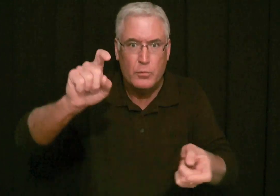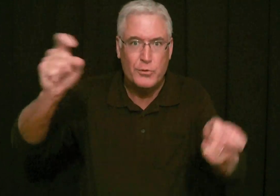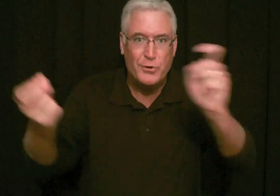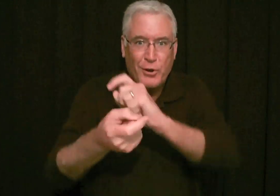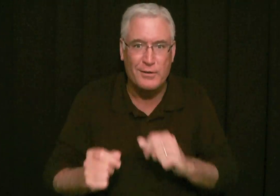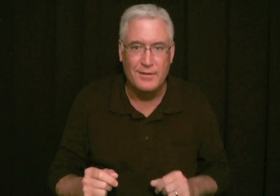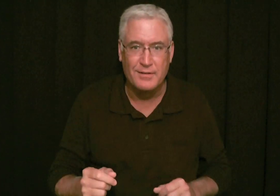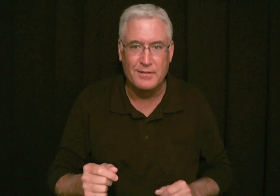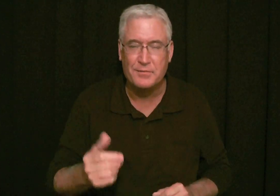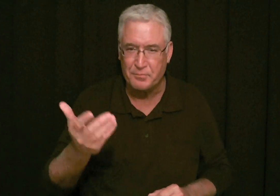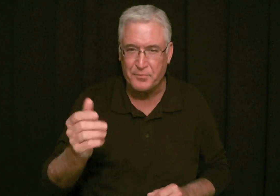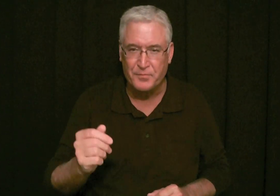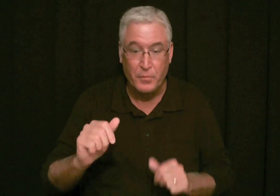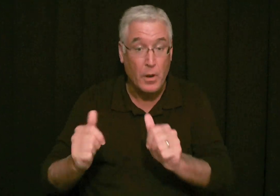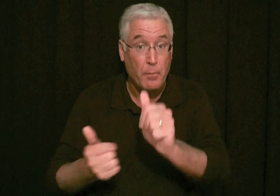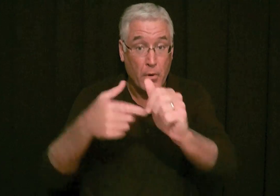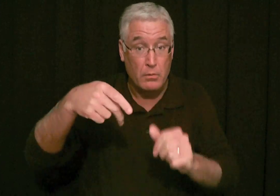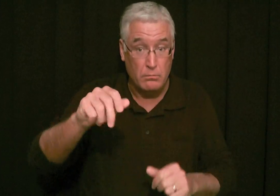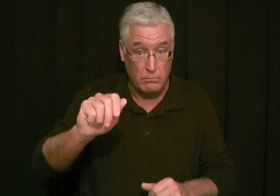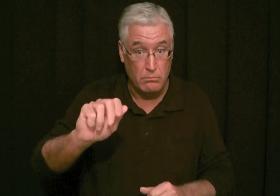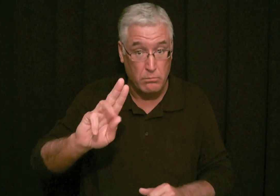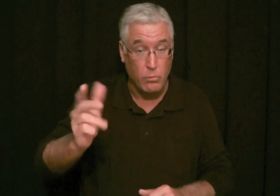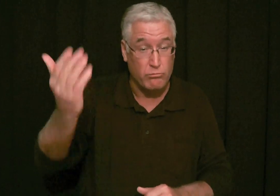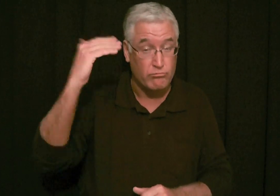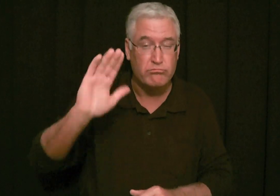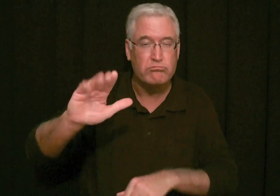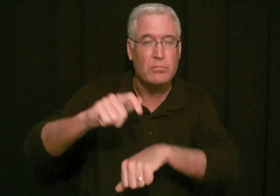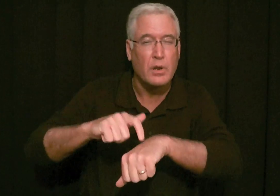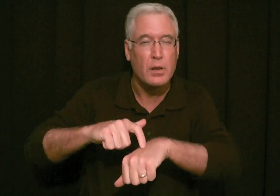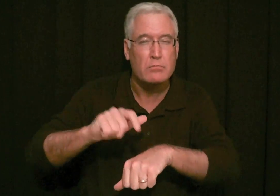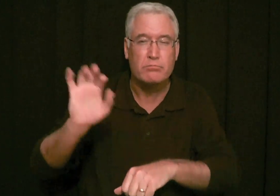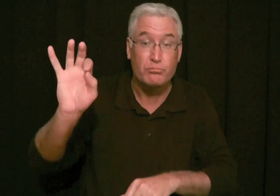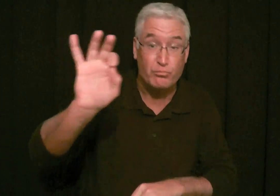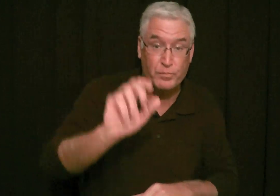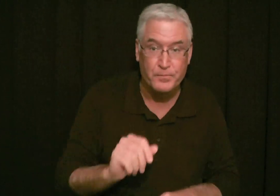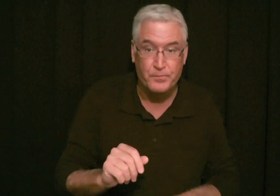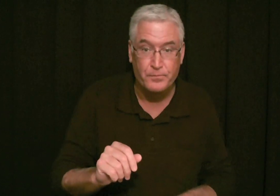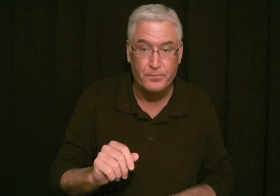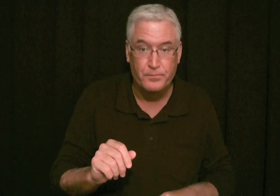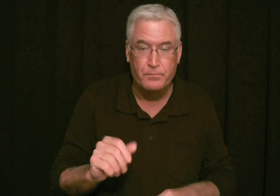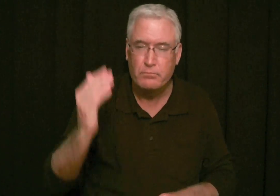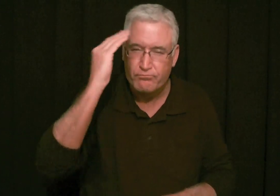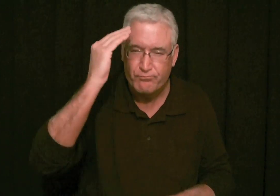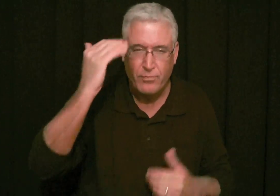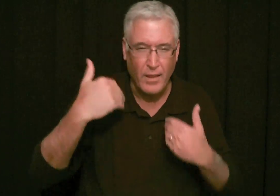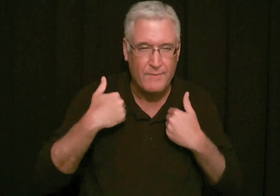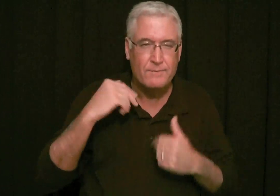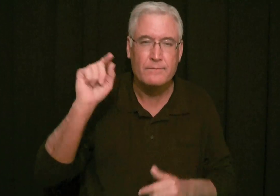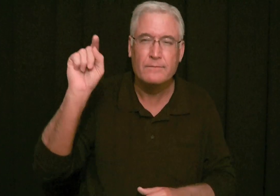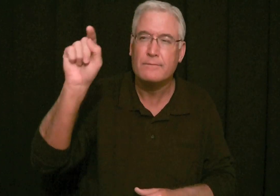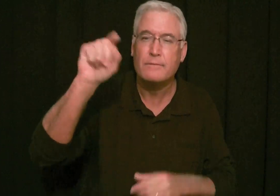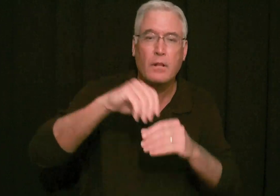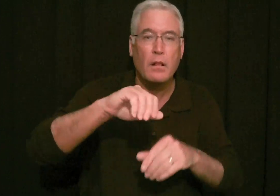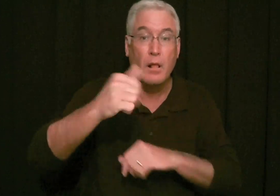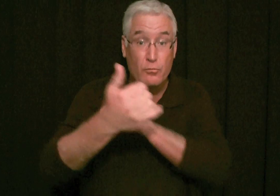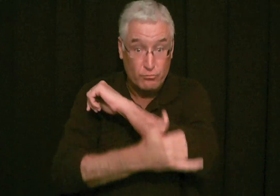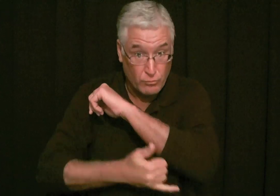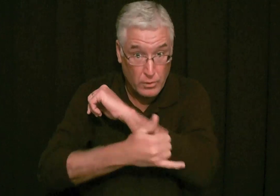And then we're astonished when we see that they are converted. Apostle Paul, a long time ago at the time when he was preaching, he knew